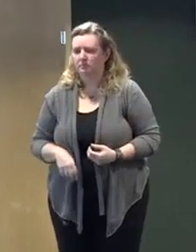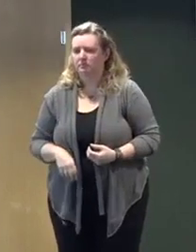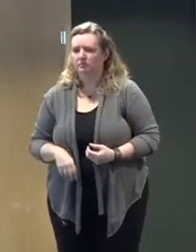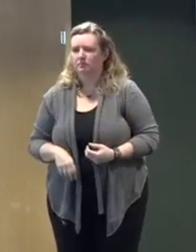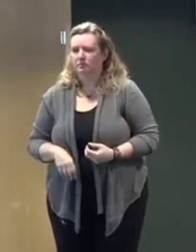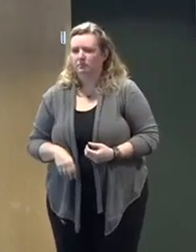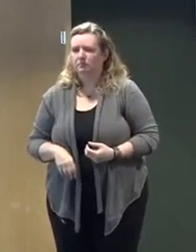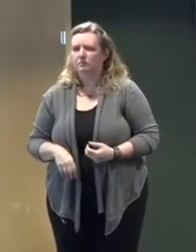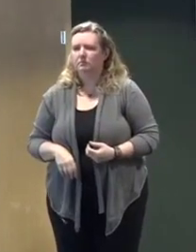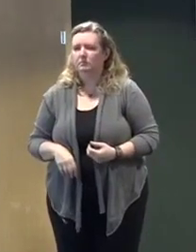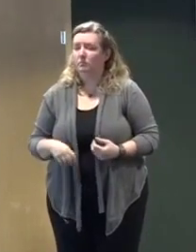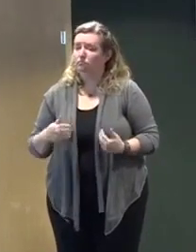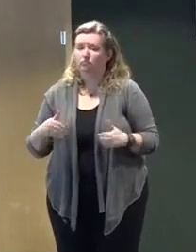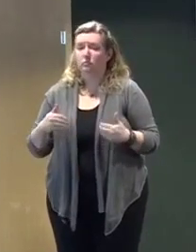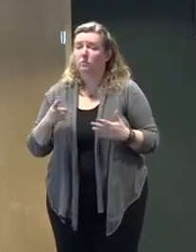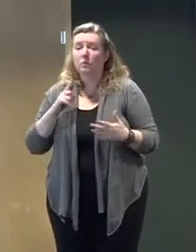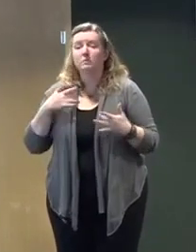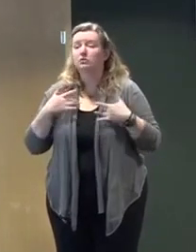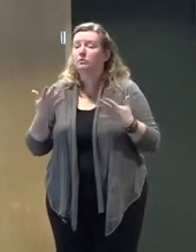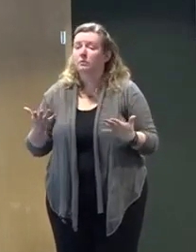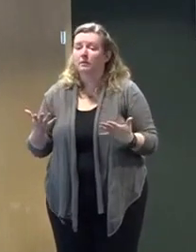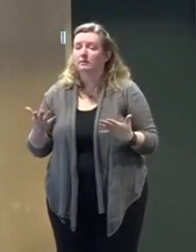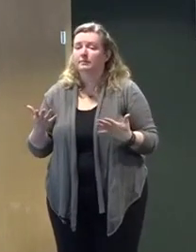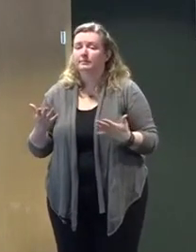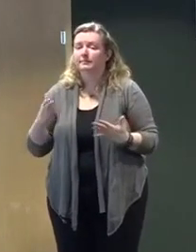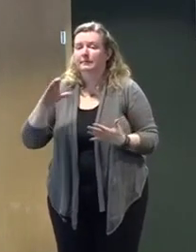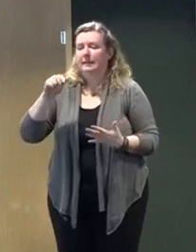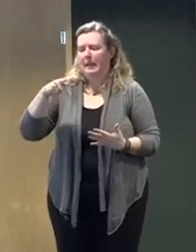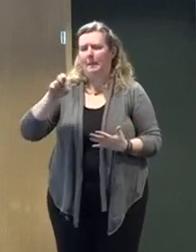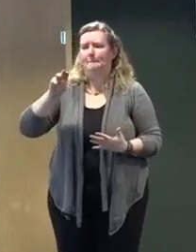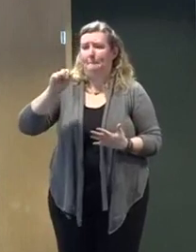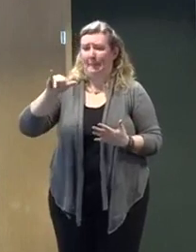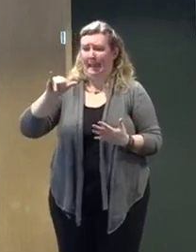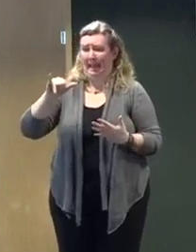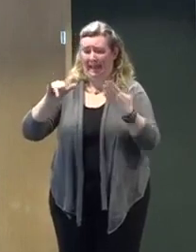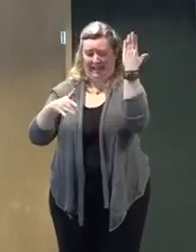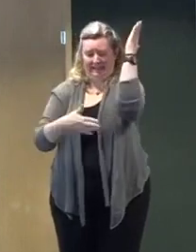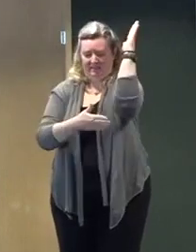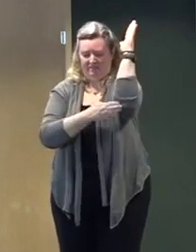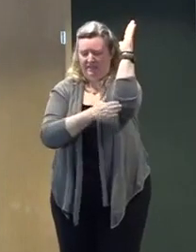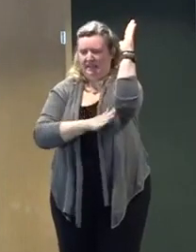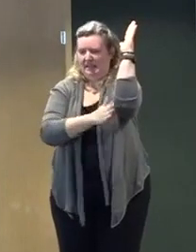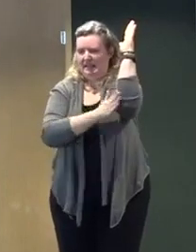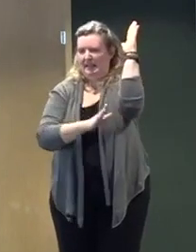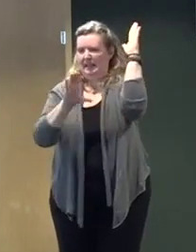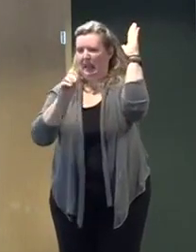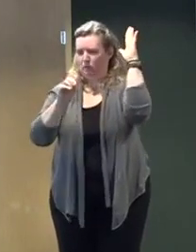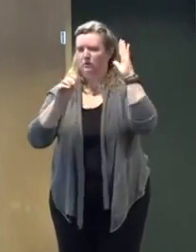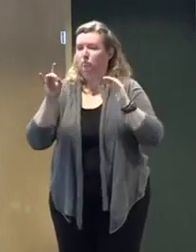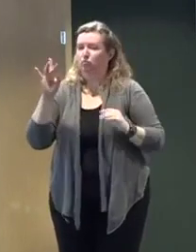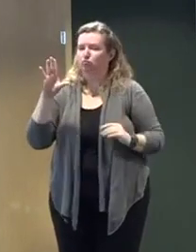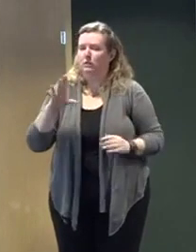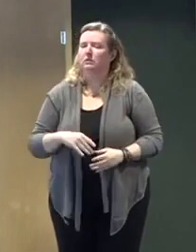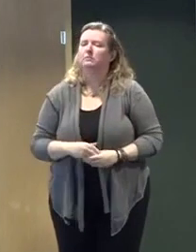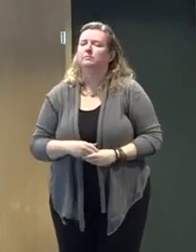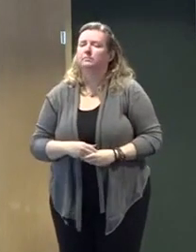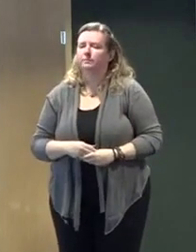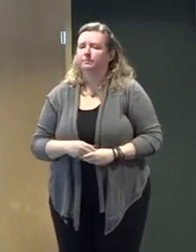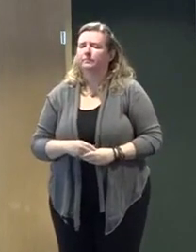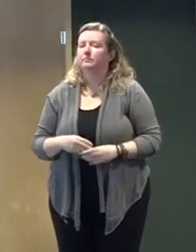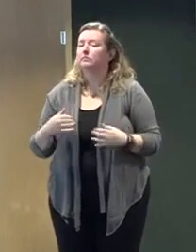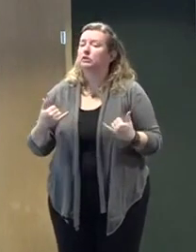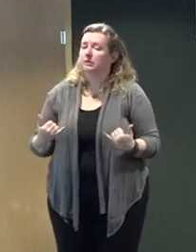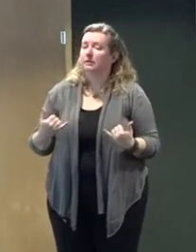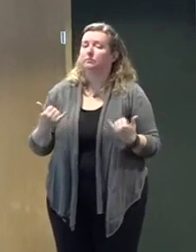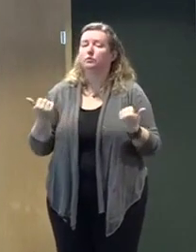concerned about Cape May County. Also, given the anticipated frigid conditions tonight and tomorrow, if you lose your power and